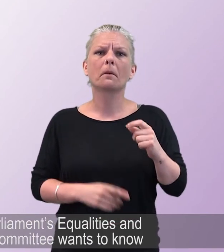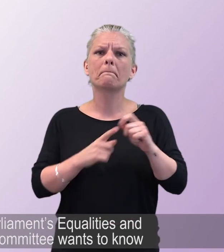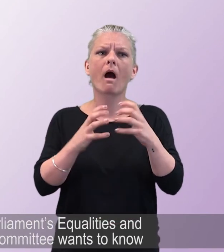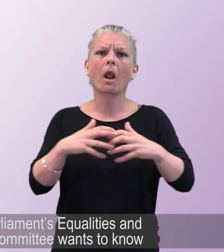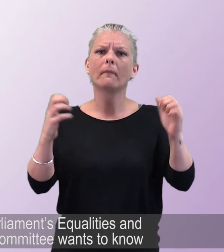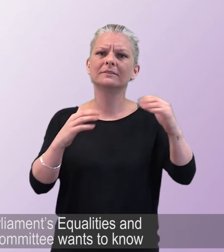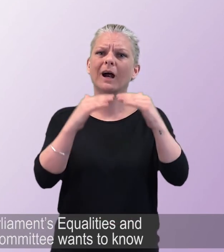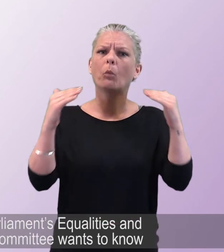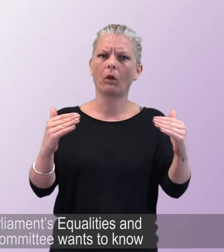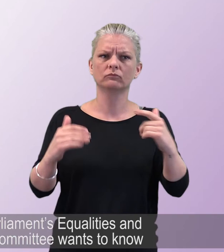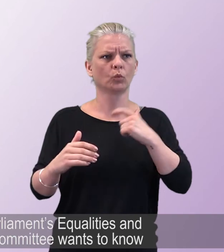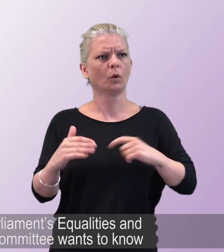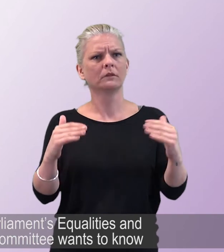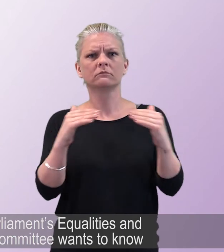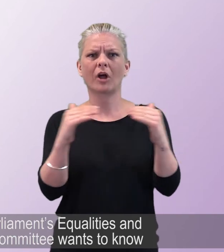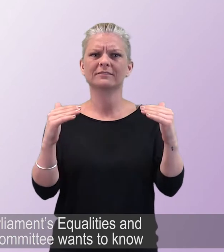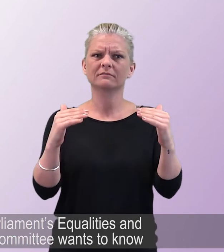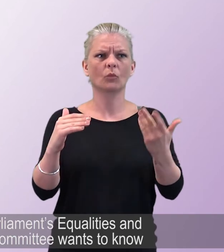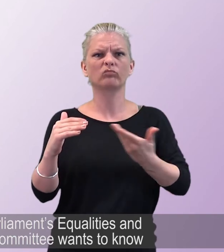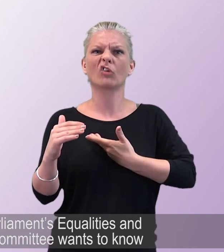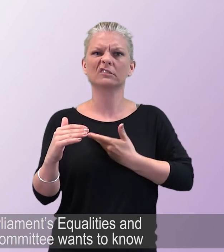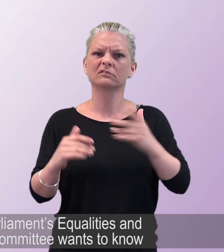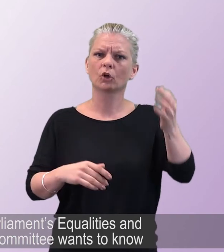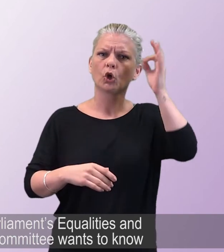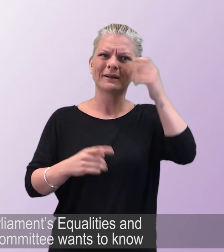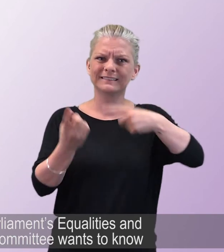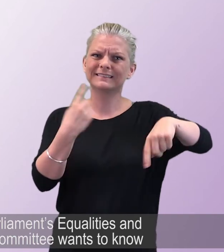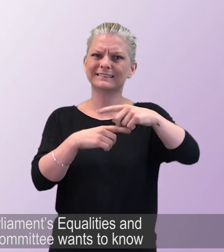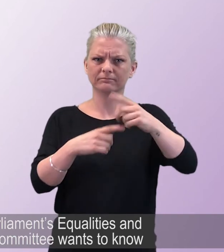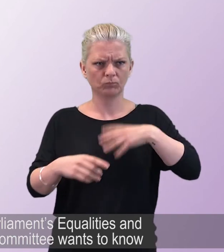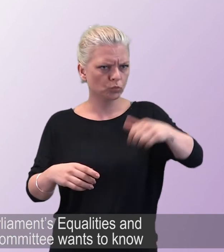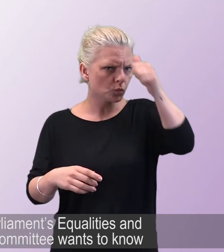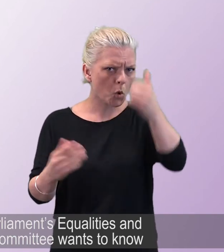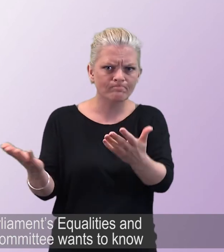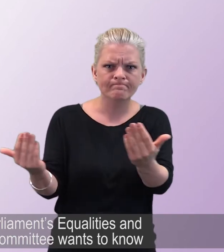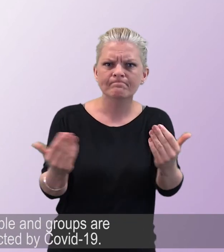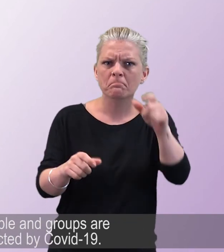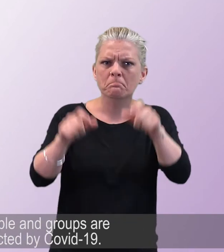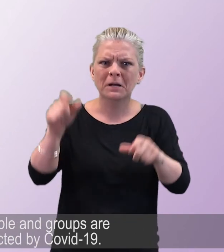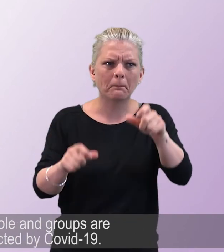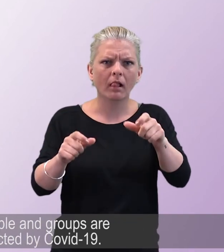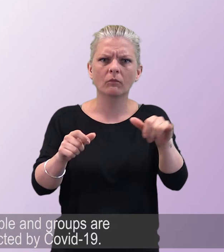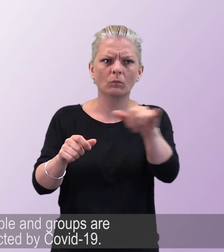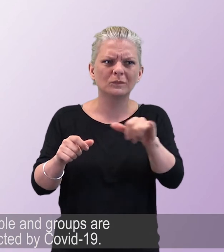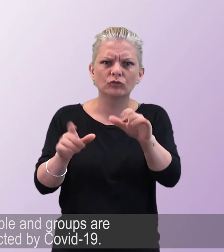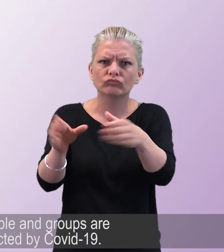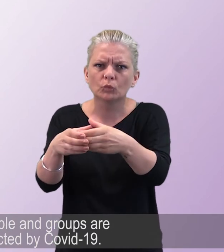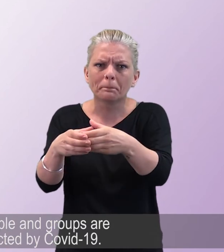The Scottish Parliament's Equalities and Human Rights Committee wants to know which people and groups are most affected by COVID